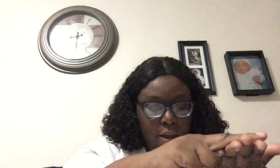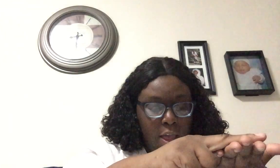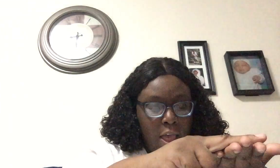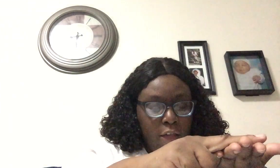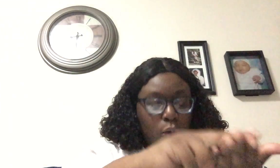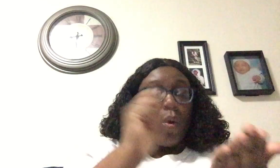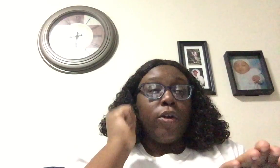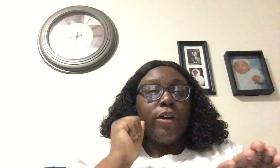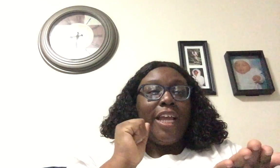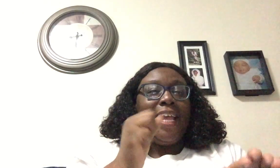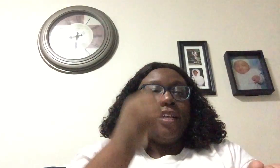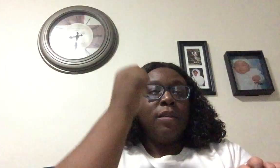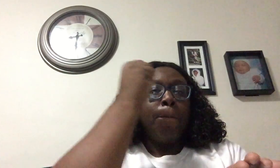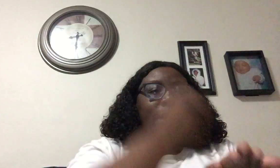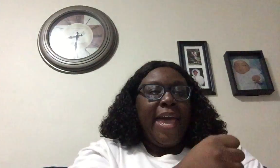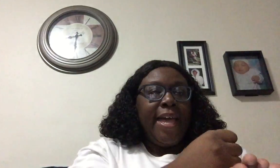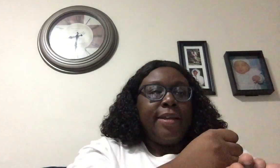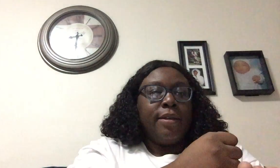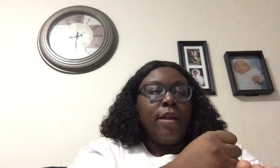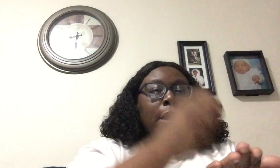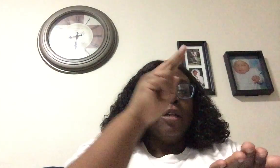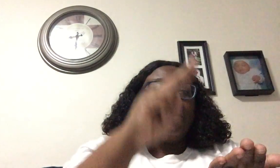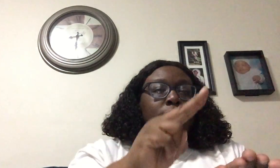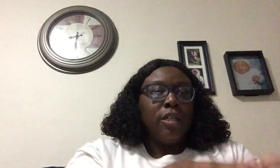The word is bed. D.